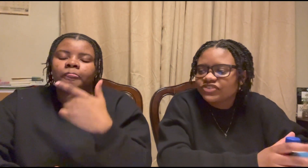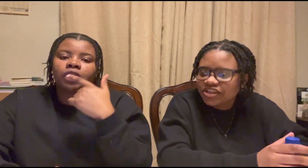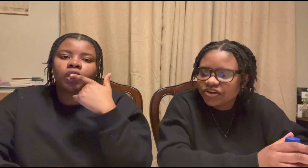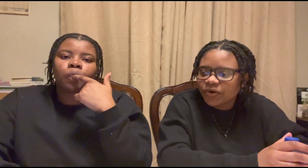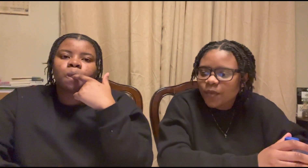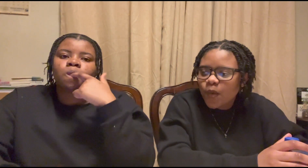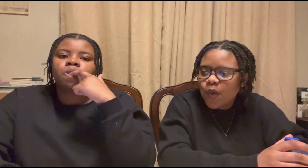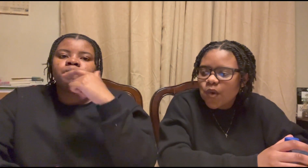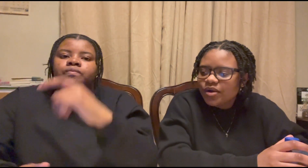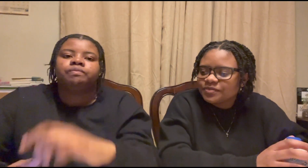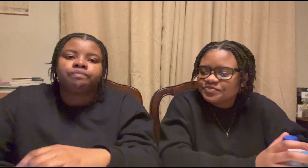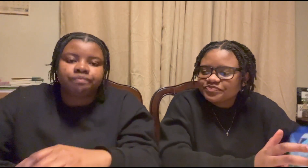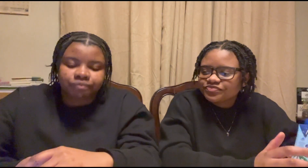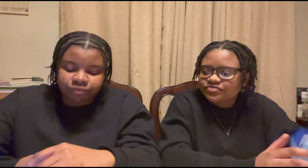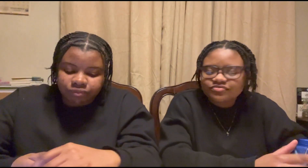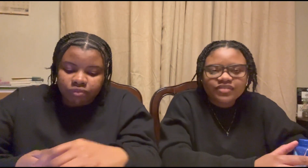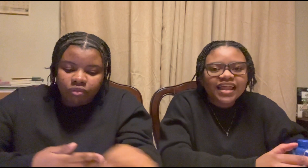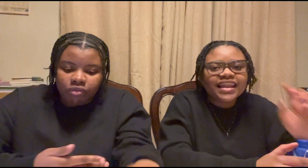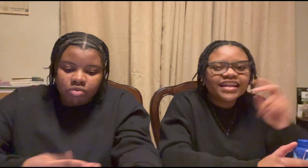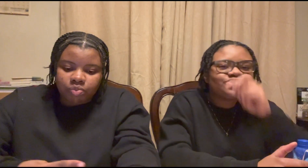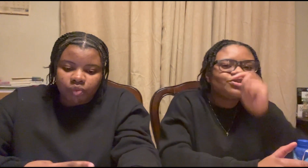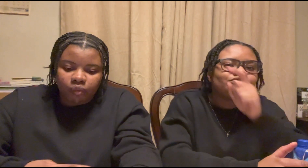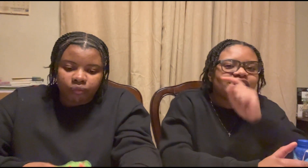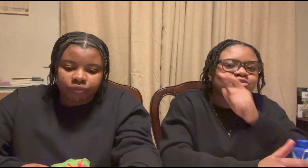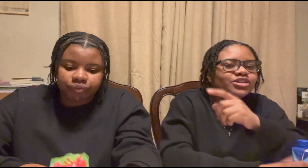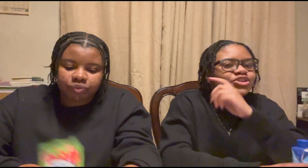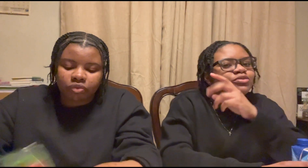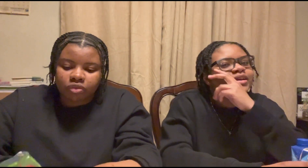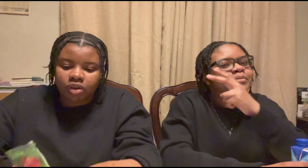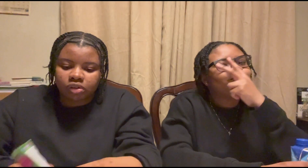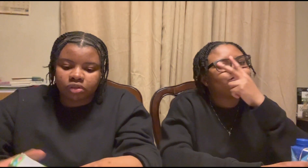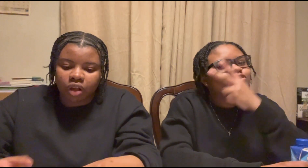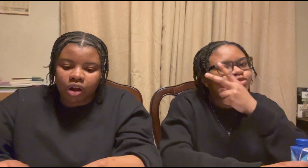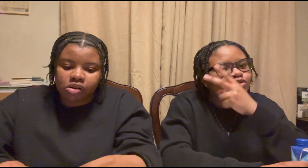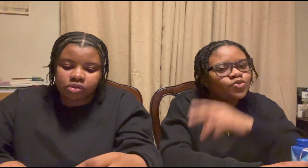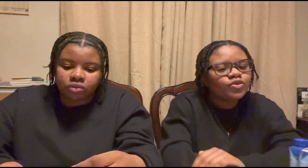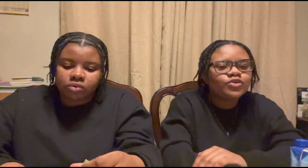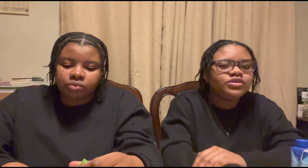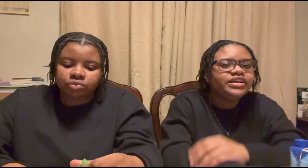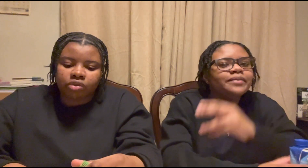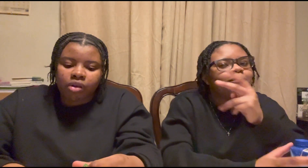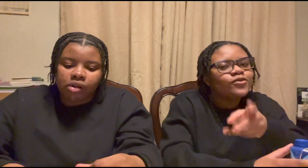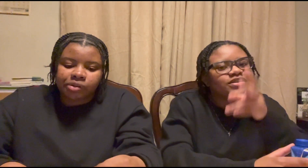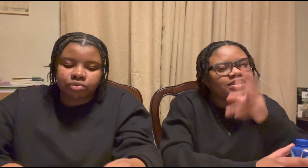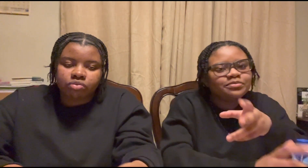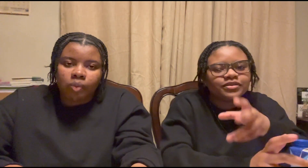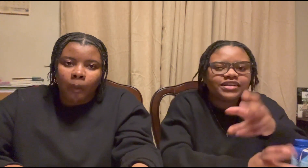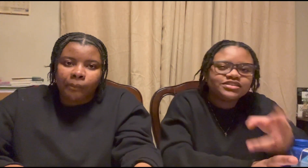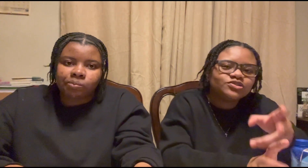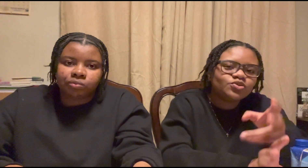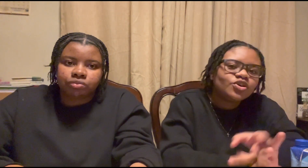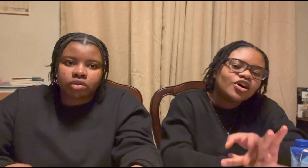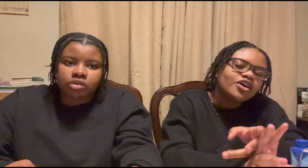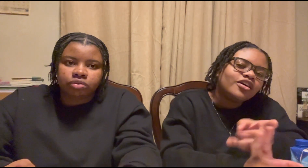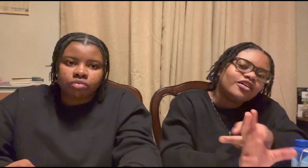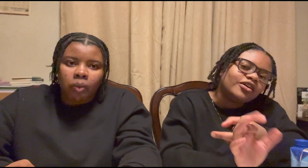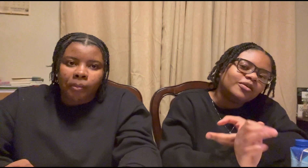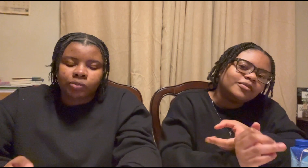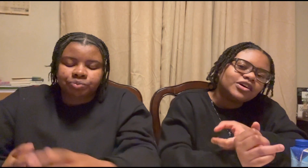video let us know if you guys want a q a part two where we get more deeper into um our